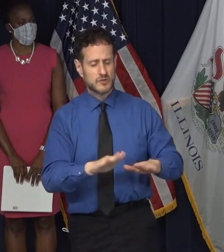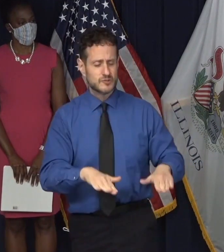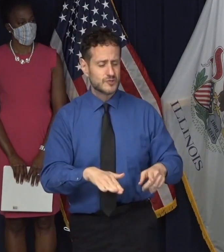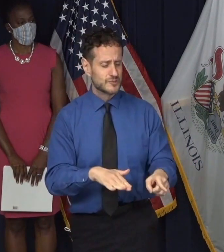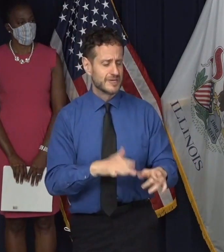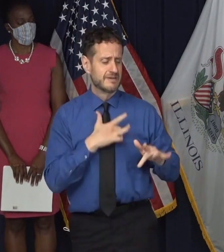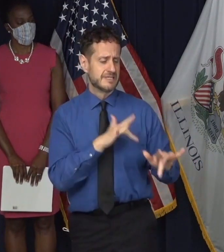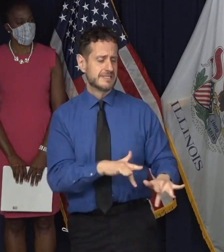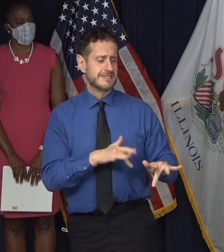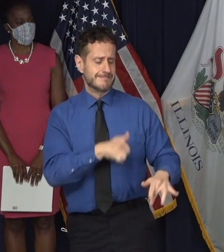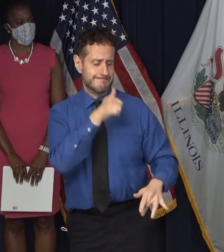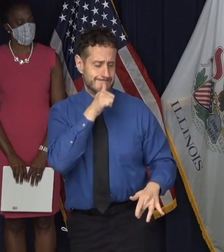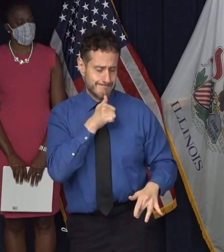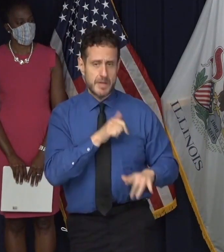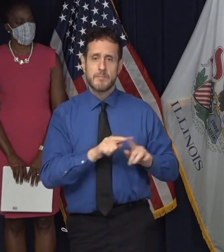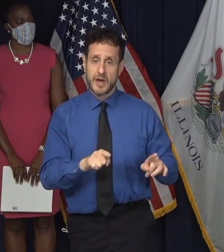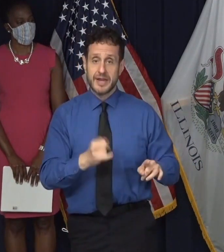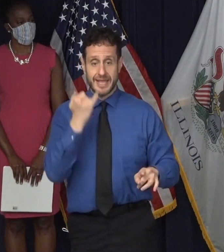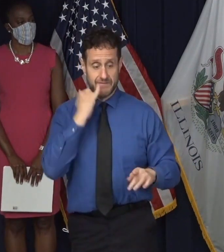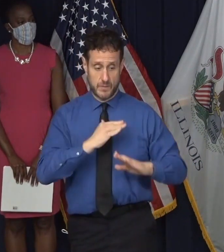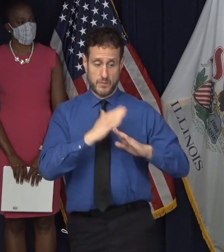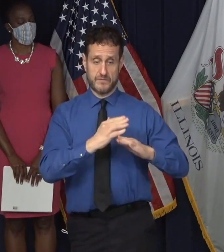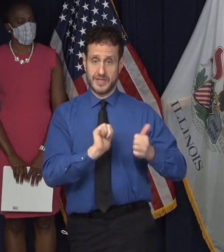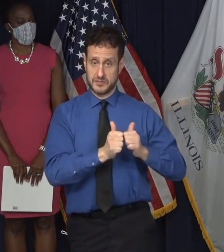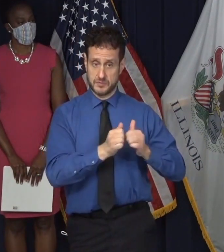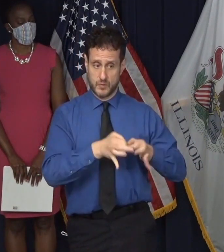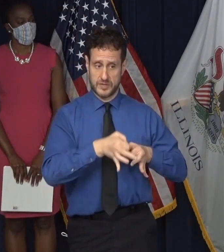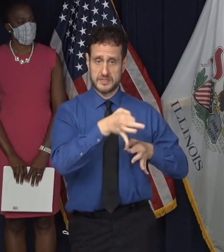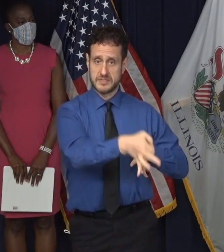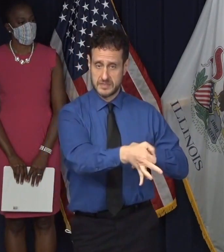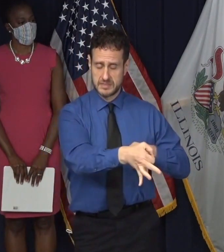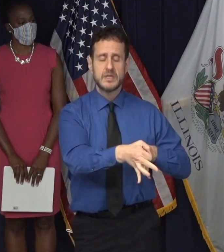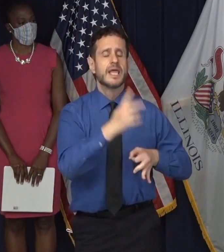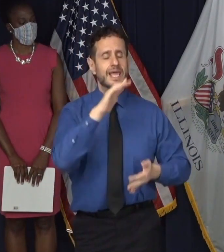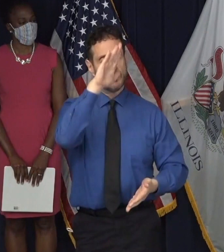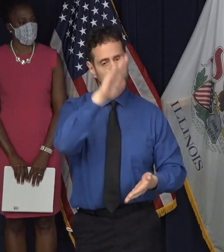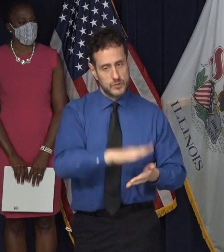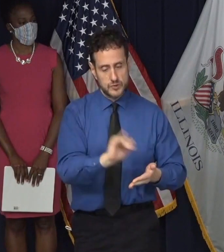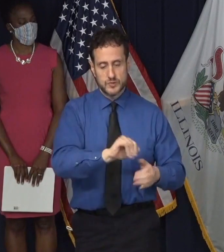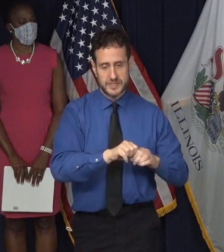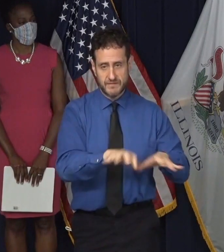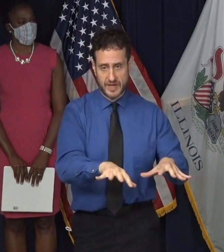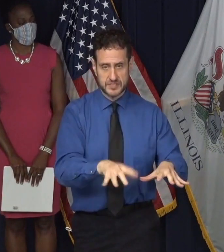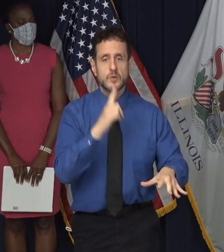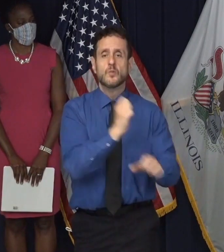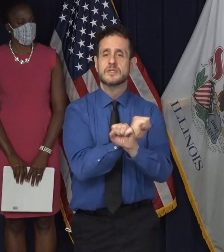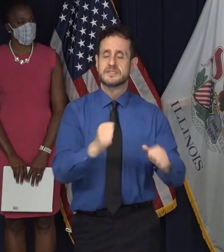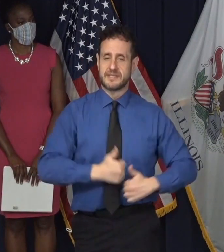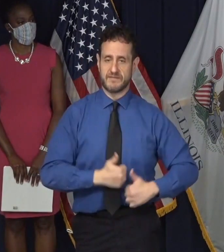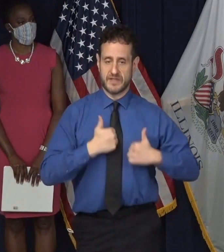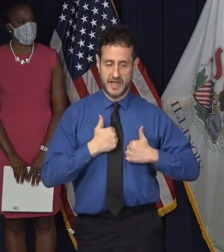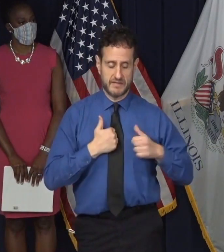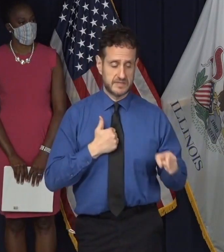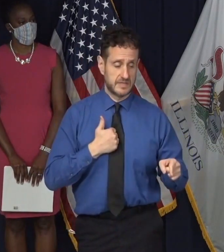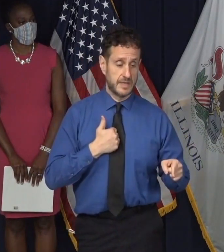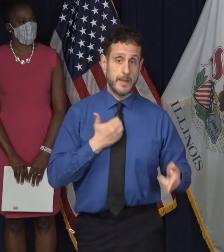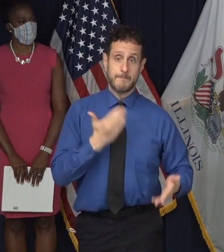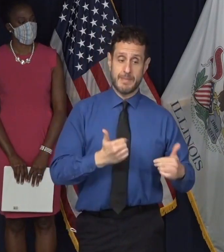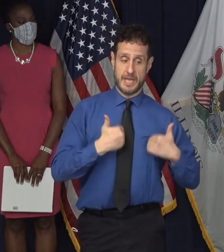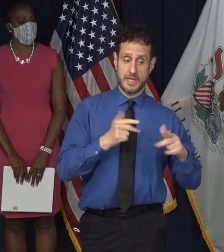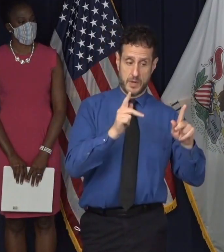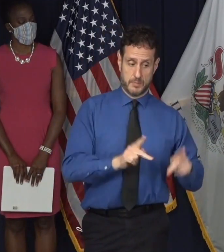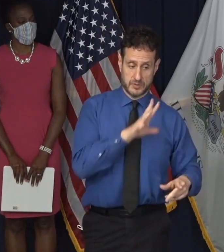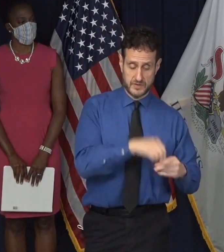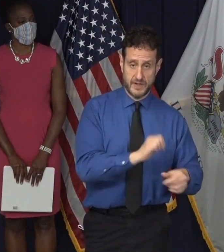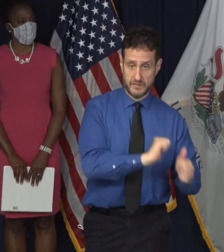will reduce infections and save lives. With every youth athlete there is a parent or maybe a sibling or